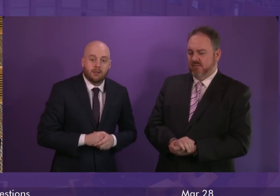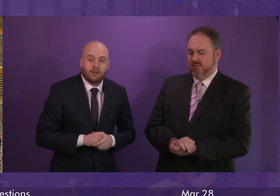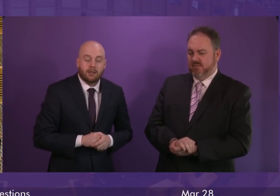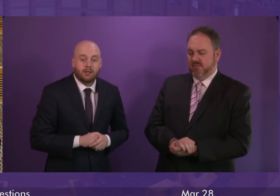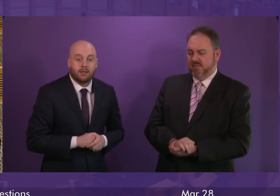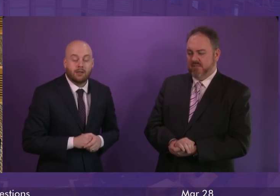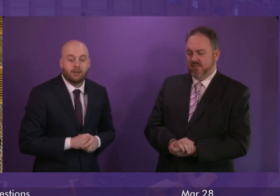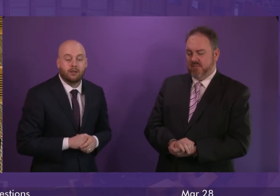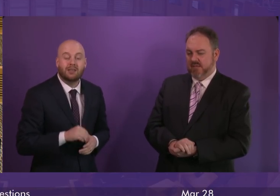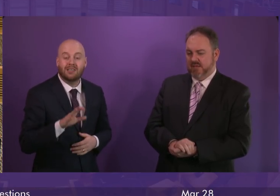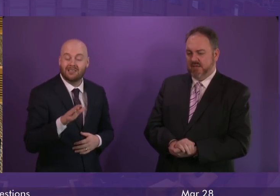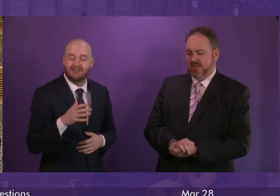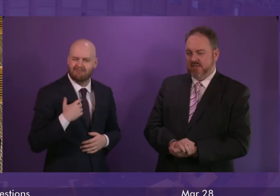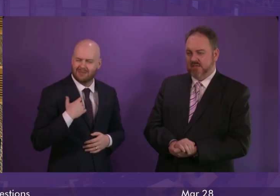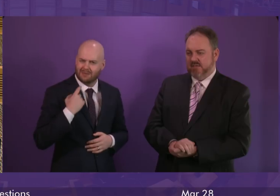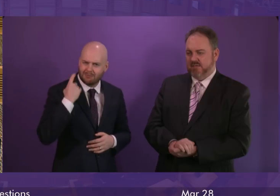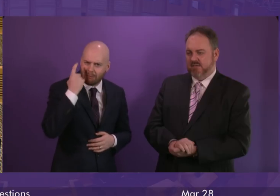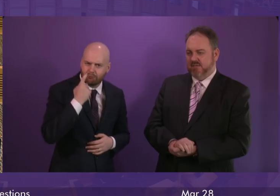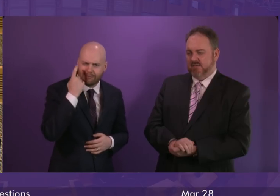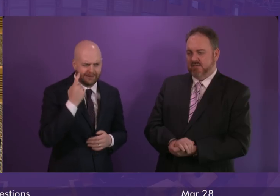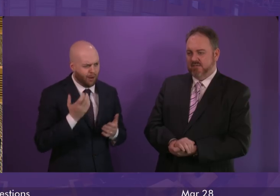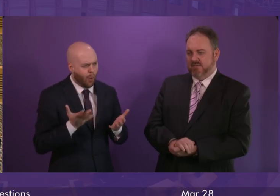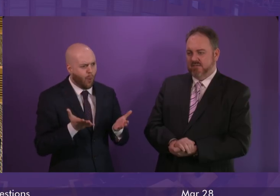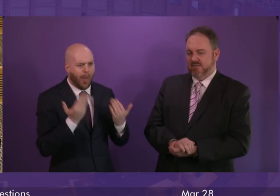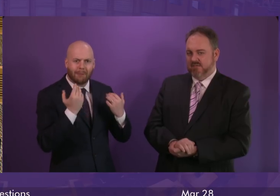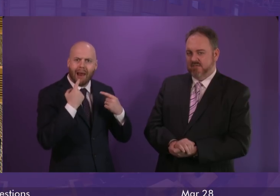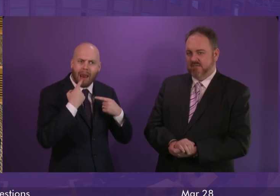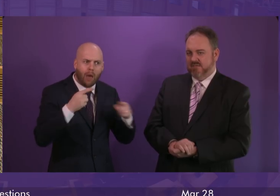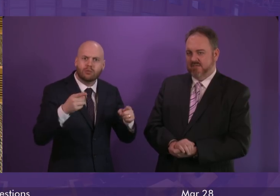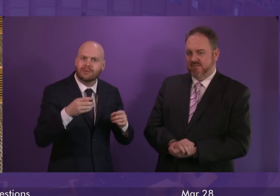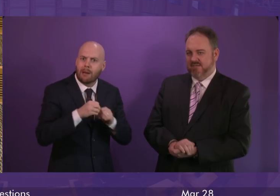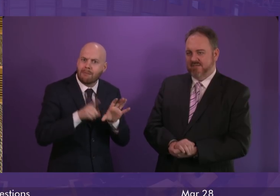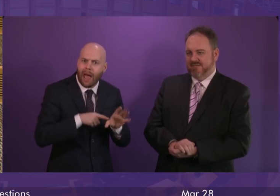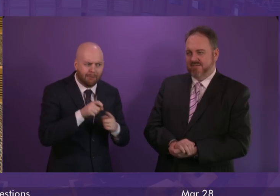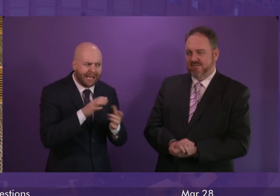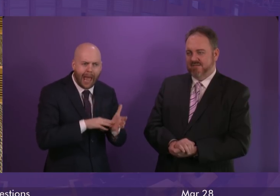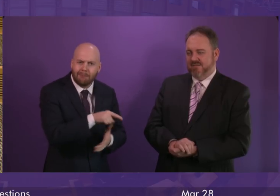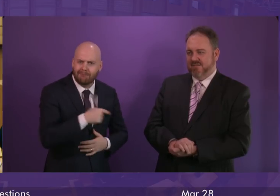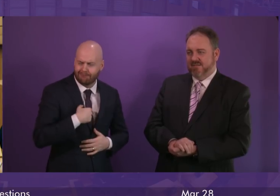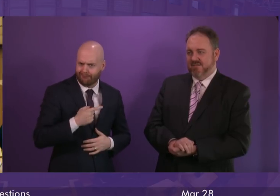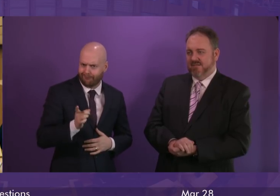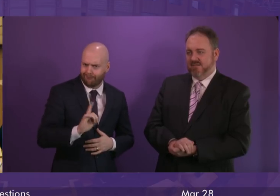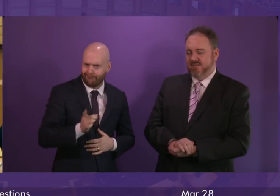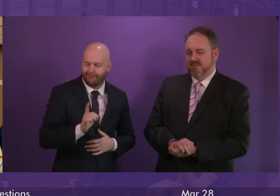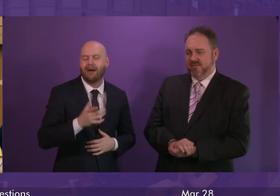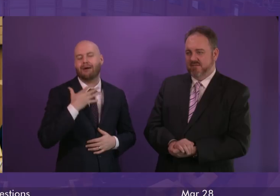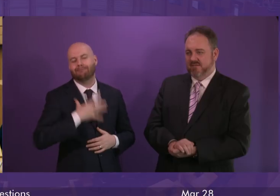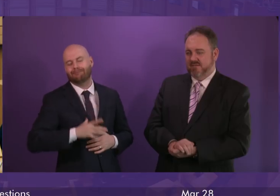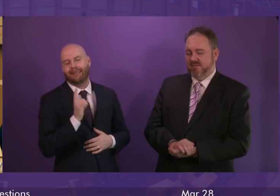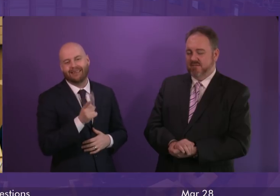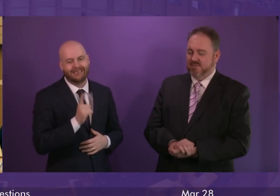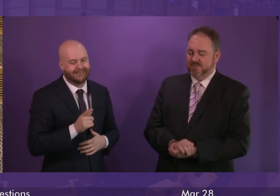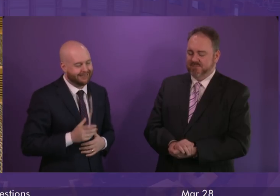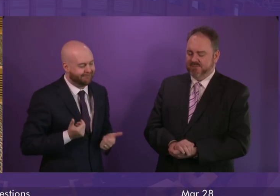I was just wondering there which welcome announcement of the Prime Minister he was going to ask me to welcome there. But on this one,